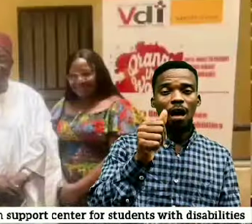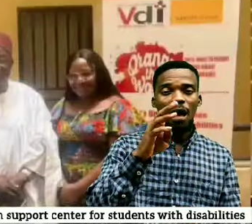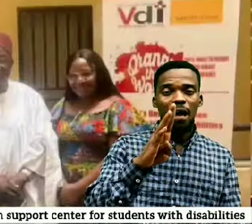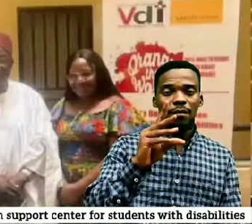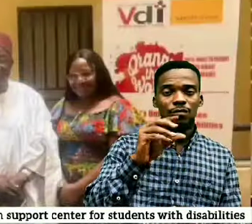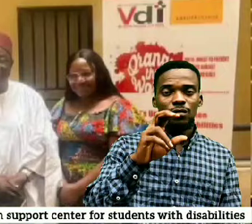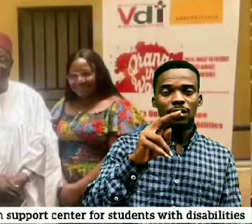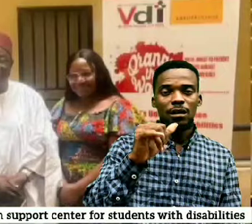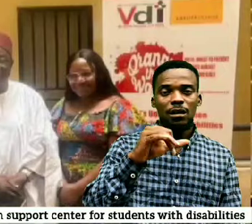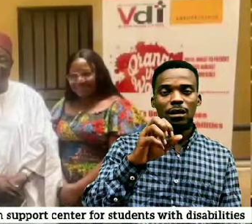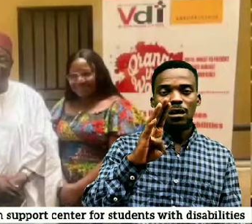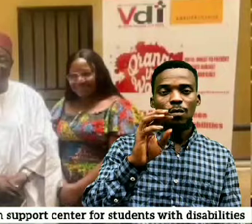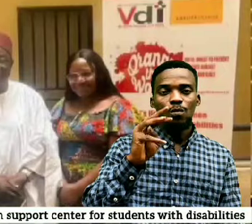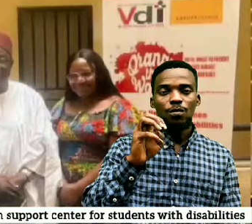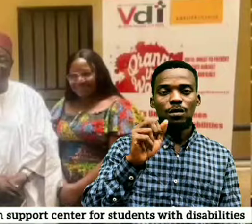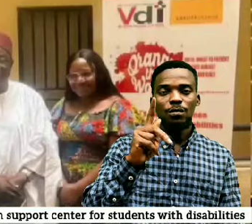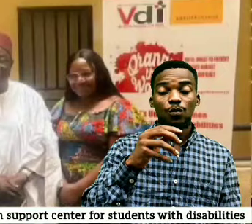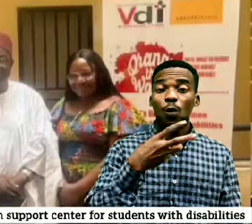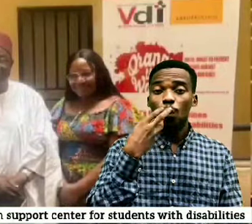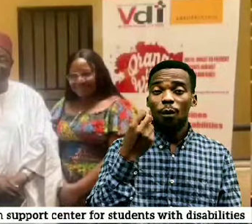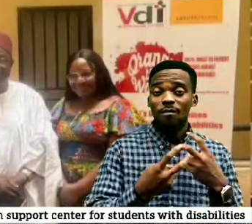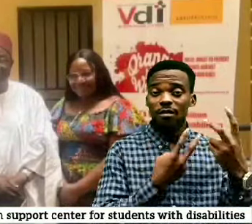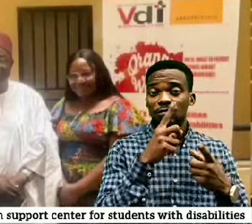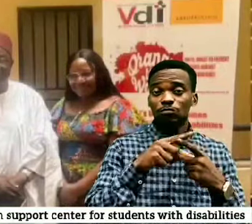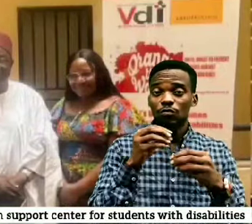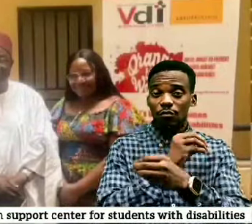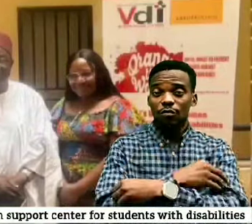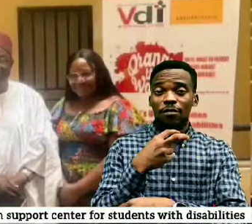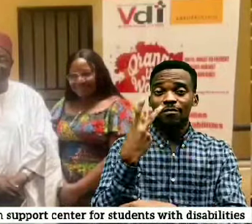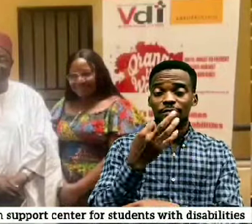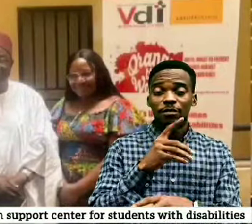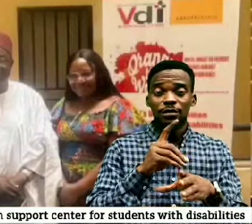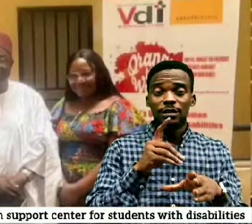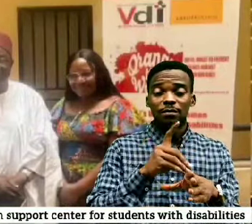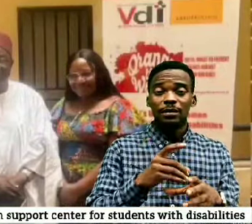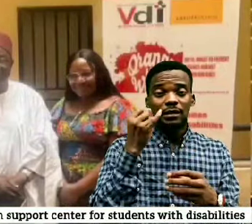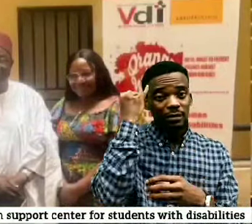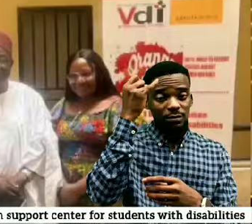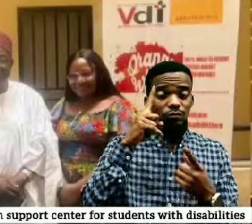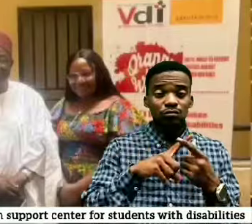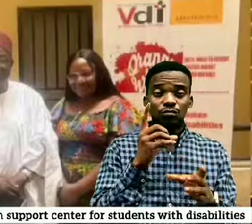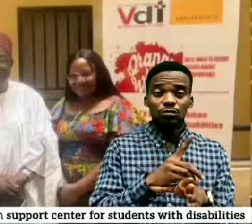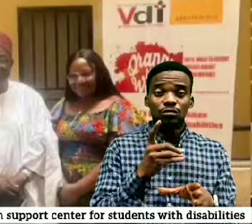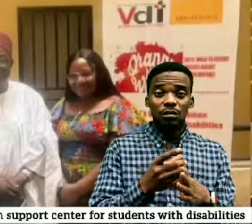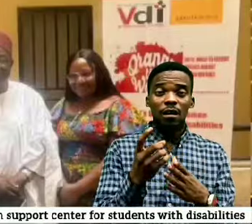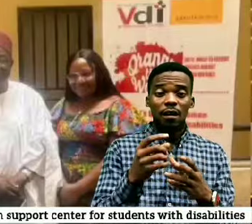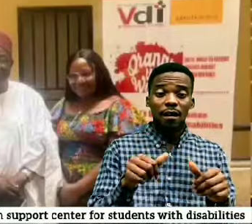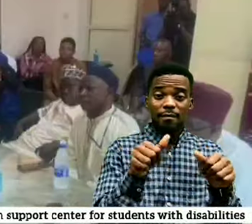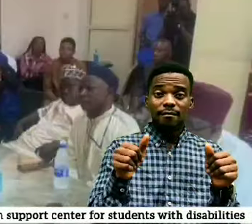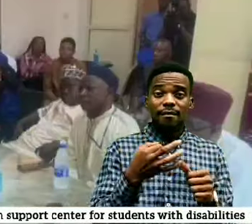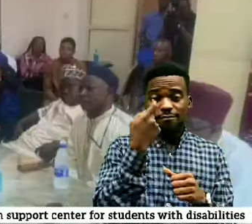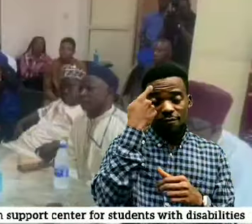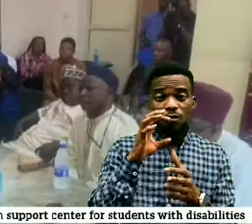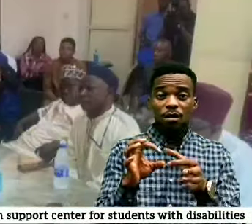Office of the Voice of Disability Initiative to discuss areas for collaboration